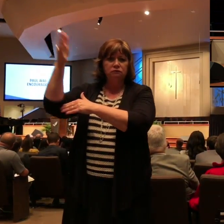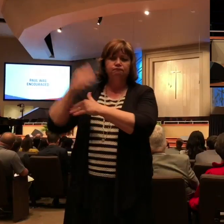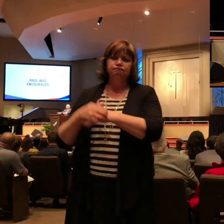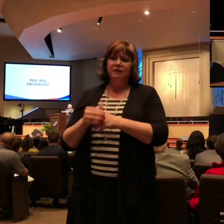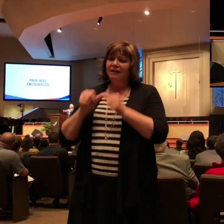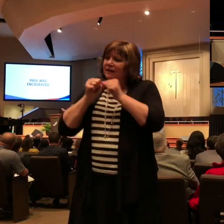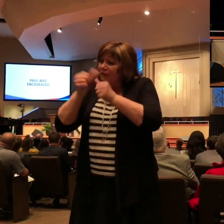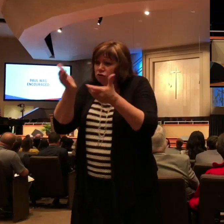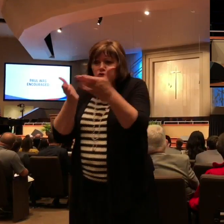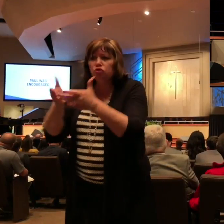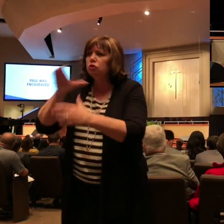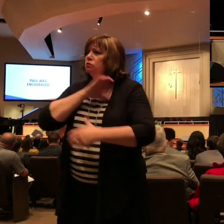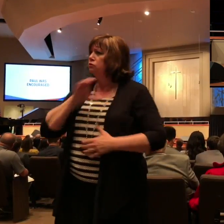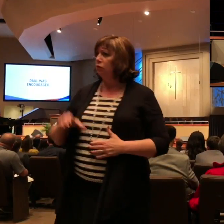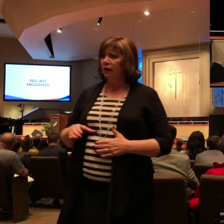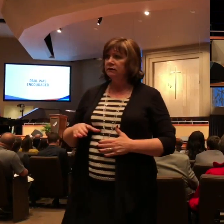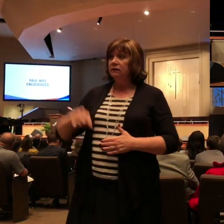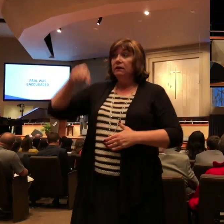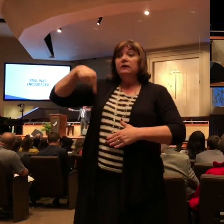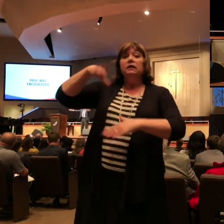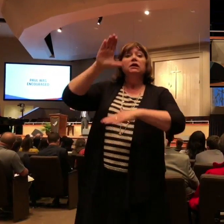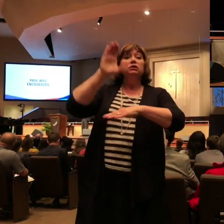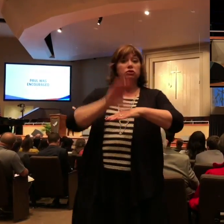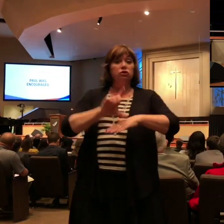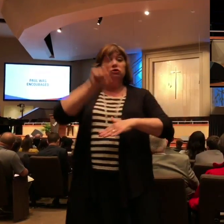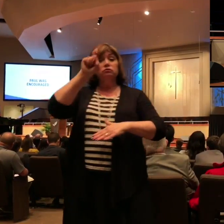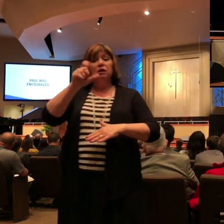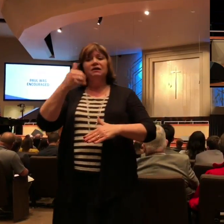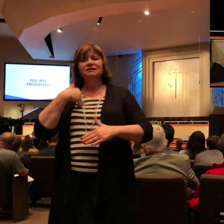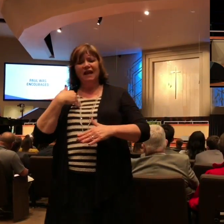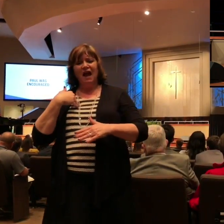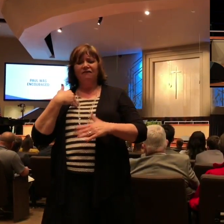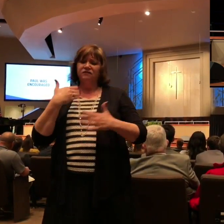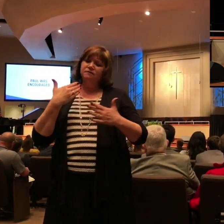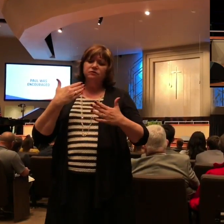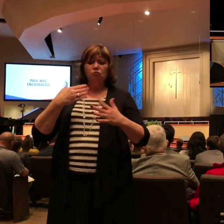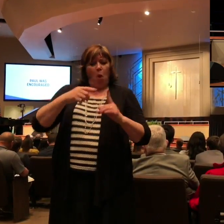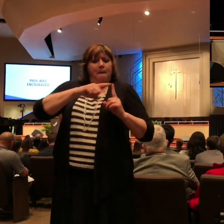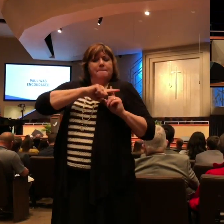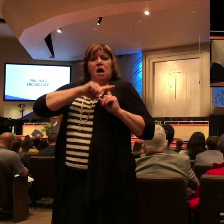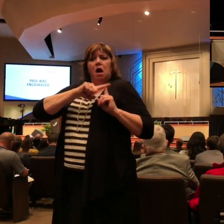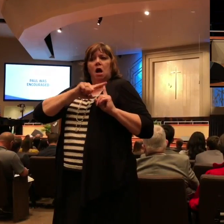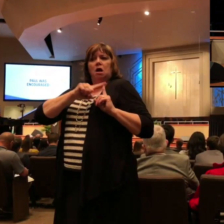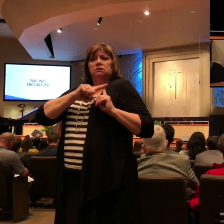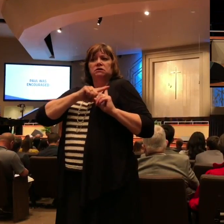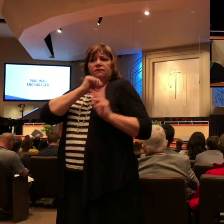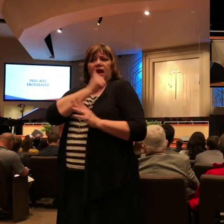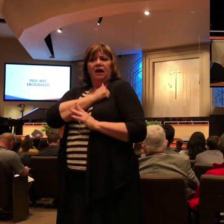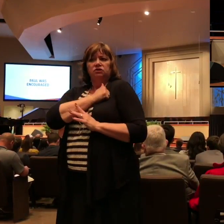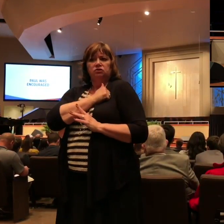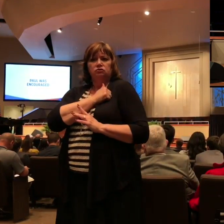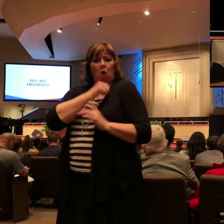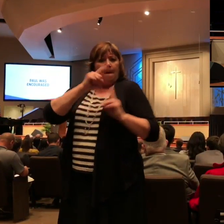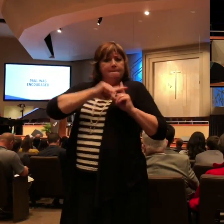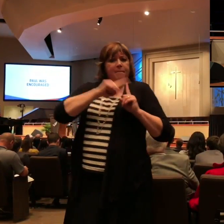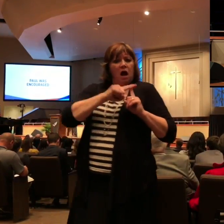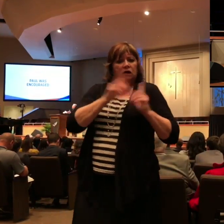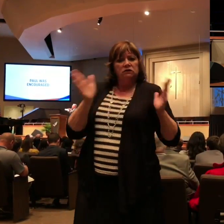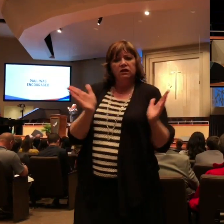That this is going to be a church with a positive peer pressure. That we are encouraging one another